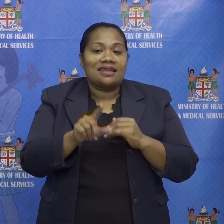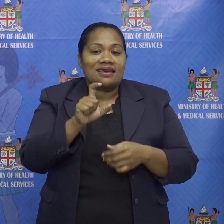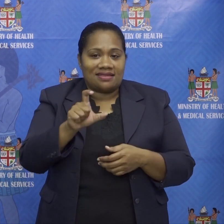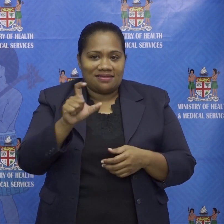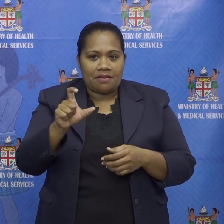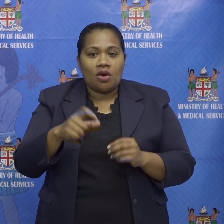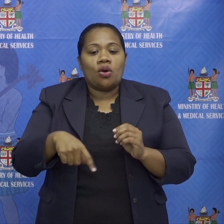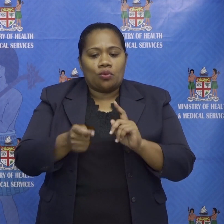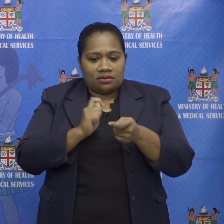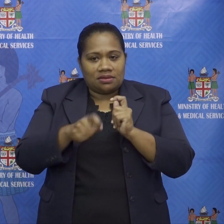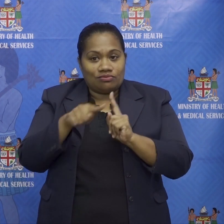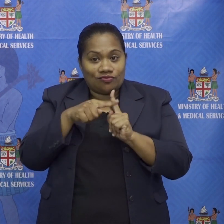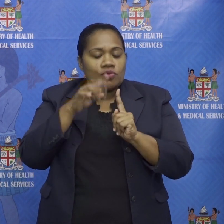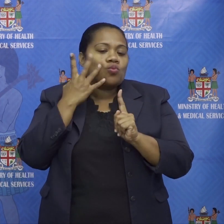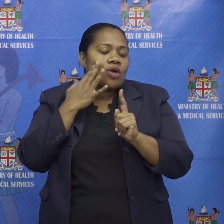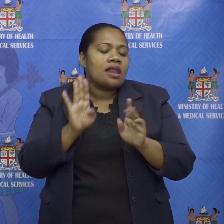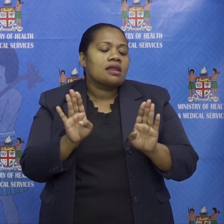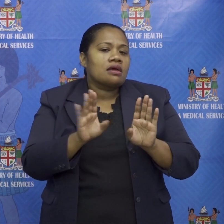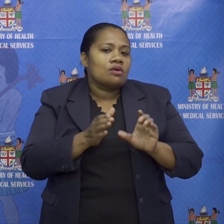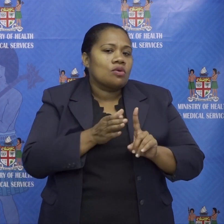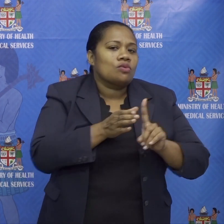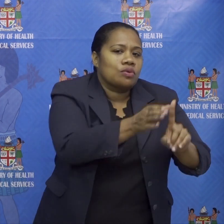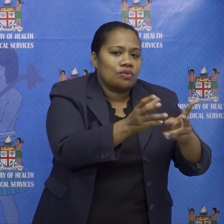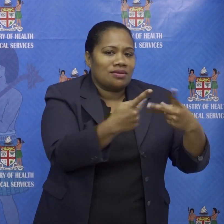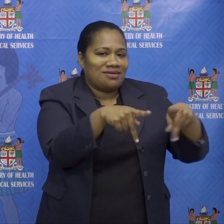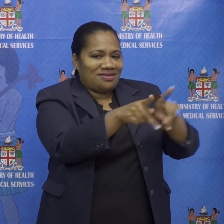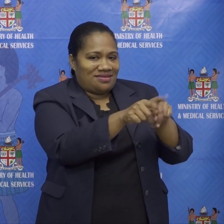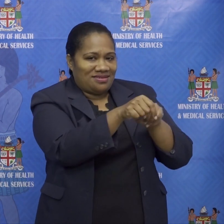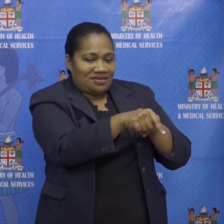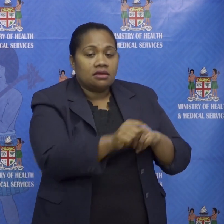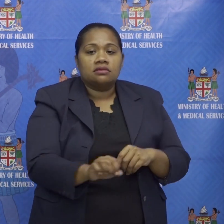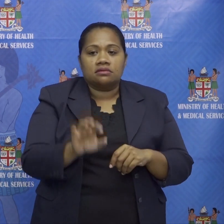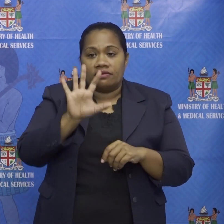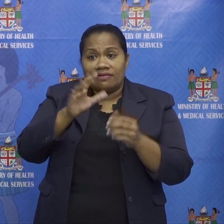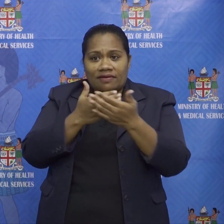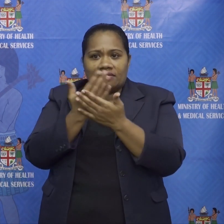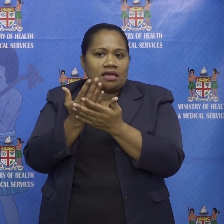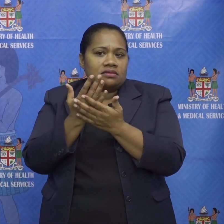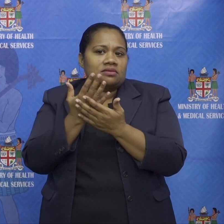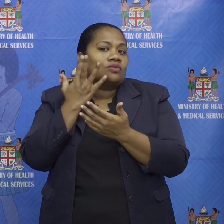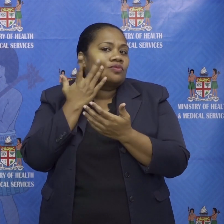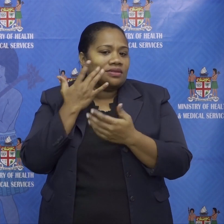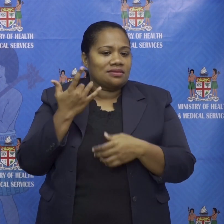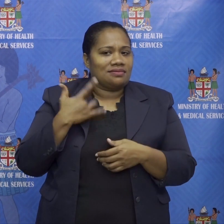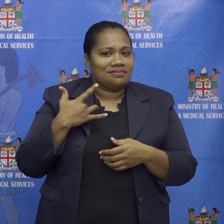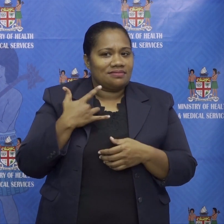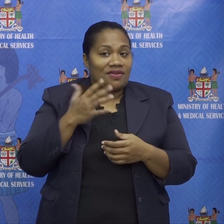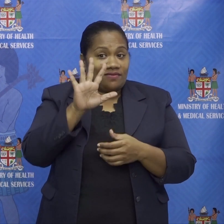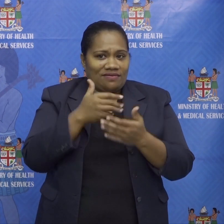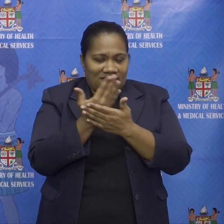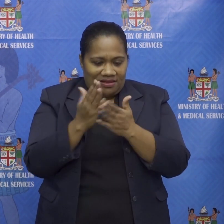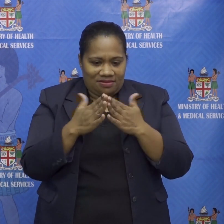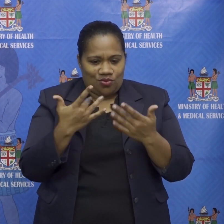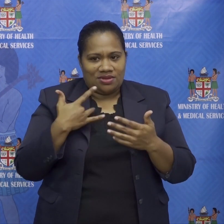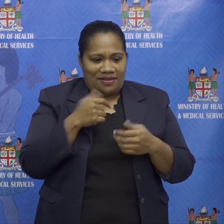positive while in the isolation facility and this is the five days into uh their stay in the isolation facility